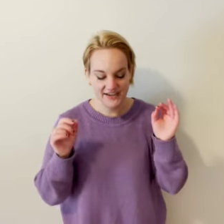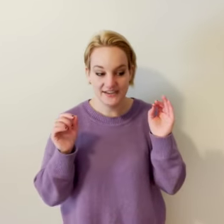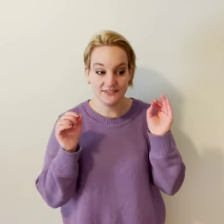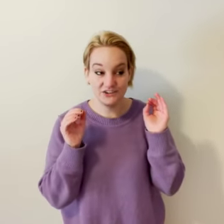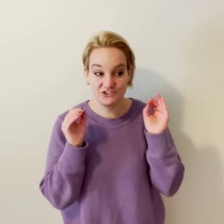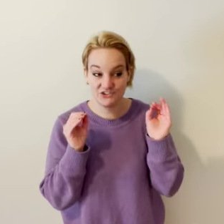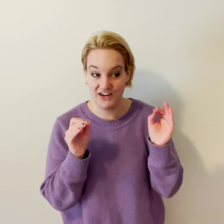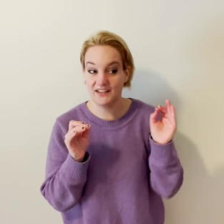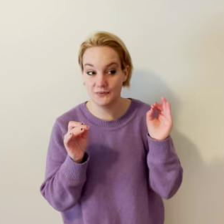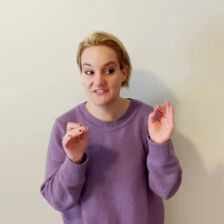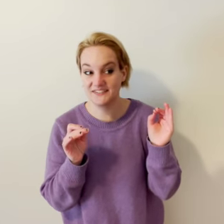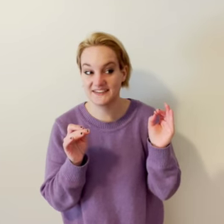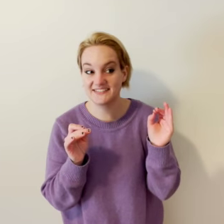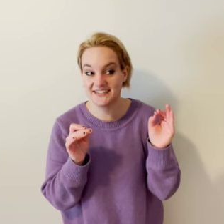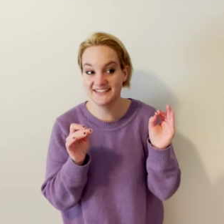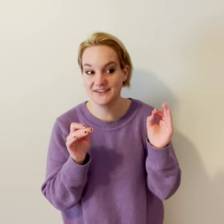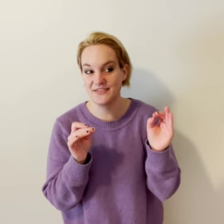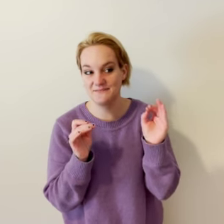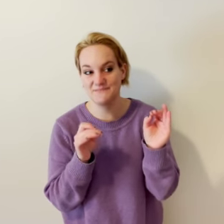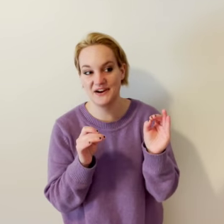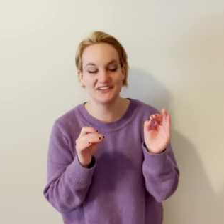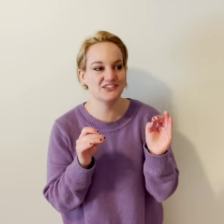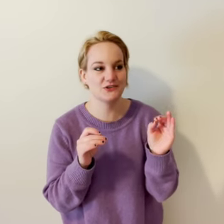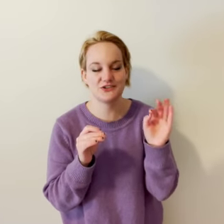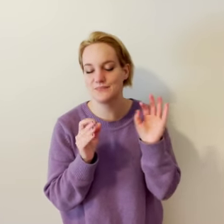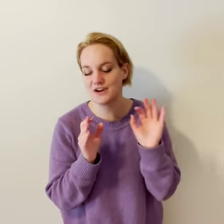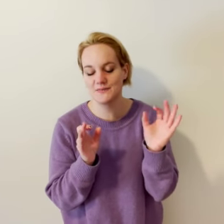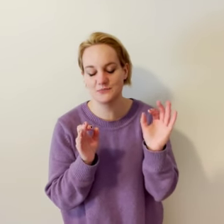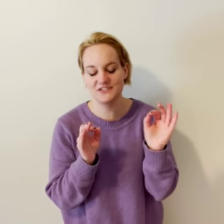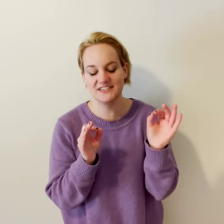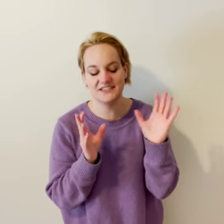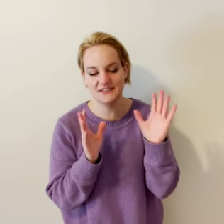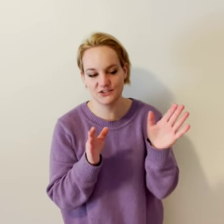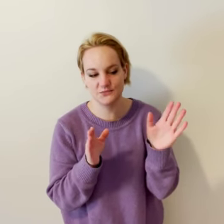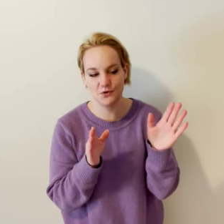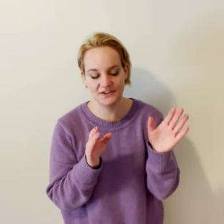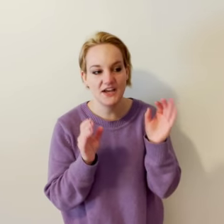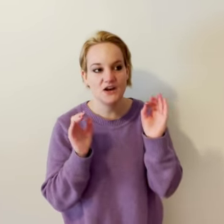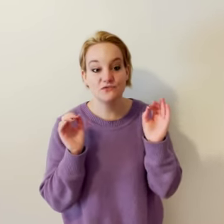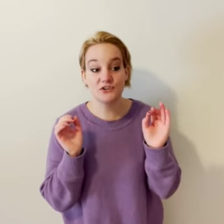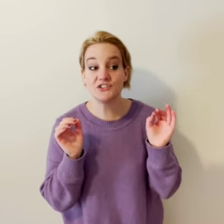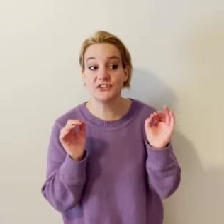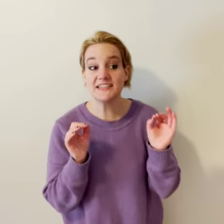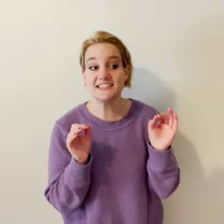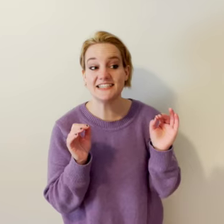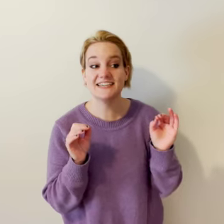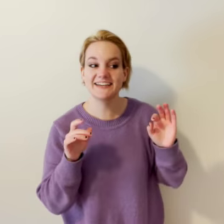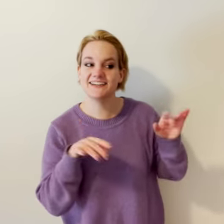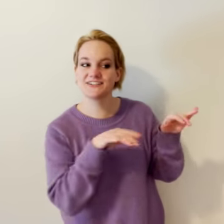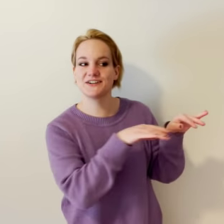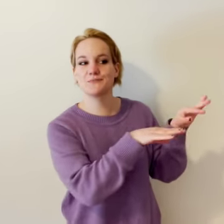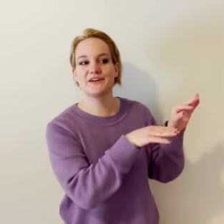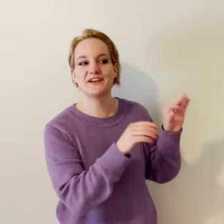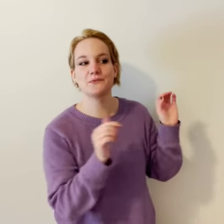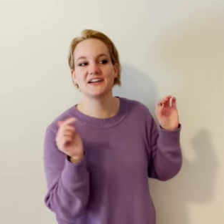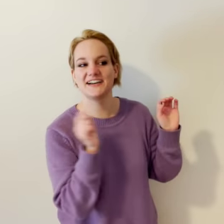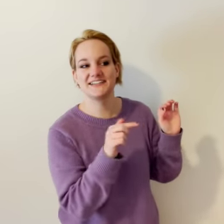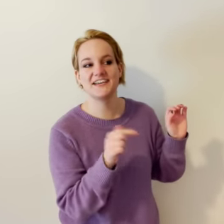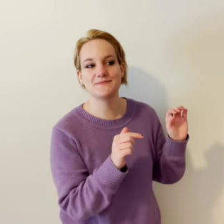The shallowest thick skin of that barren sort who Pyramus presented in their sport forsook his scene and entered in a break when I did him